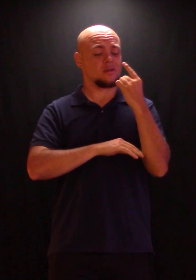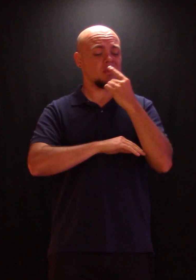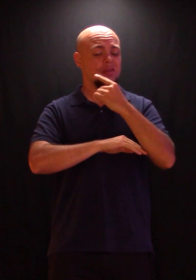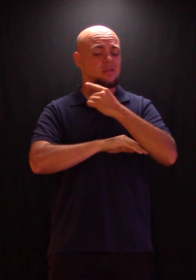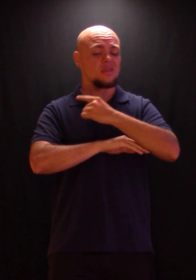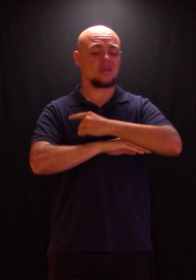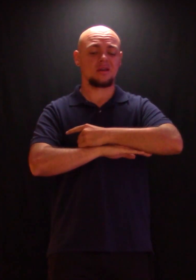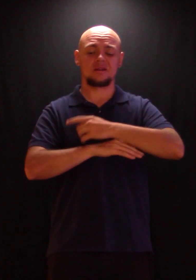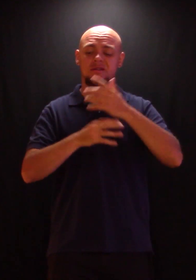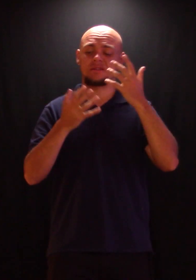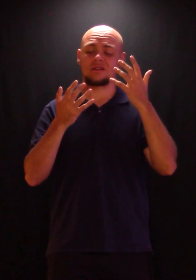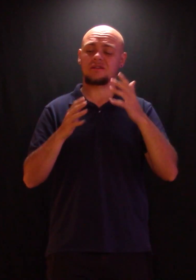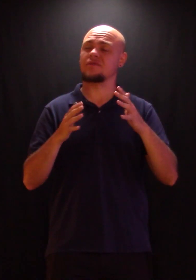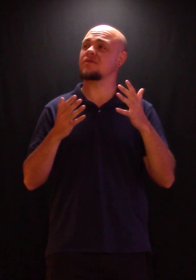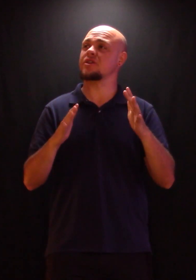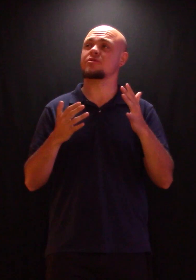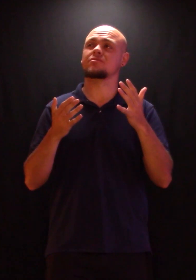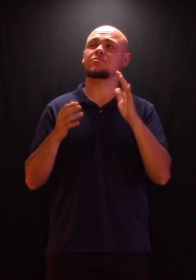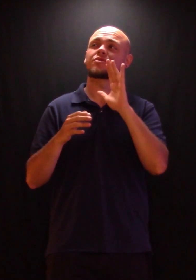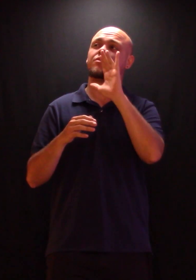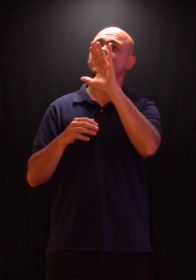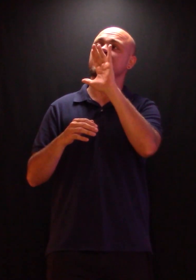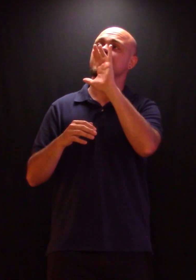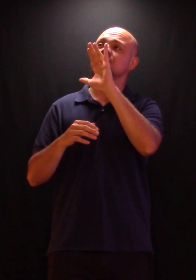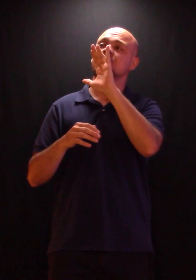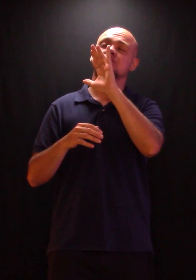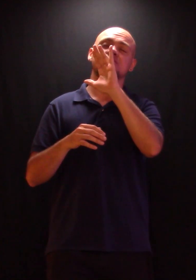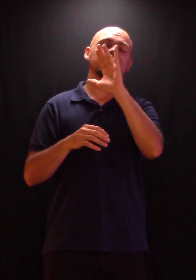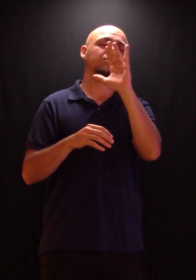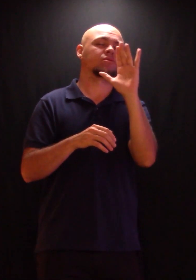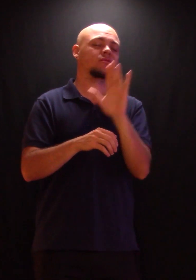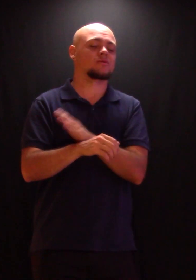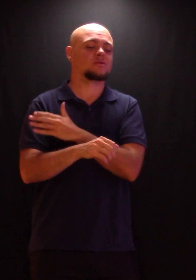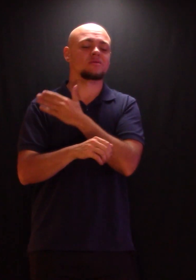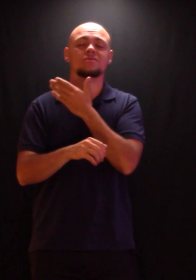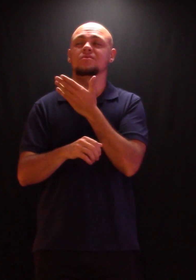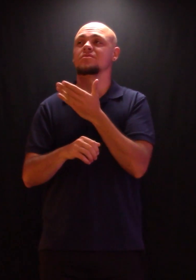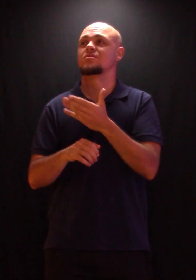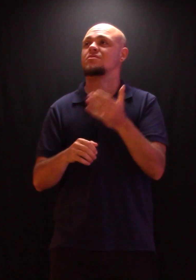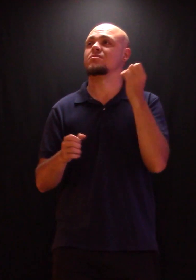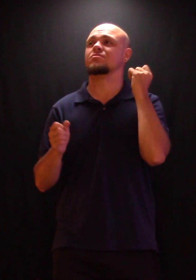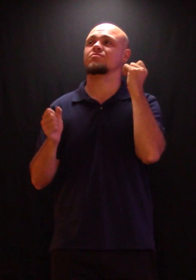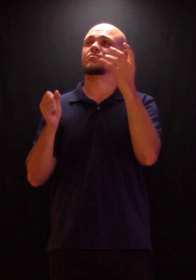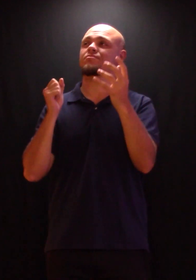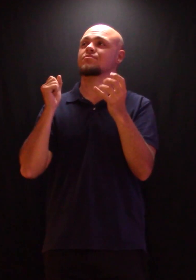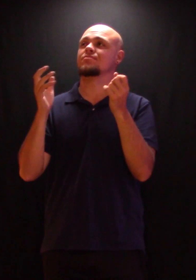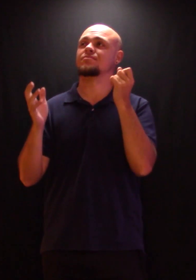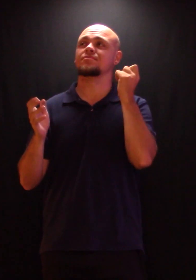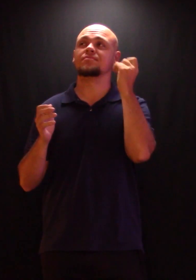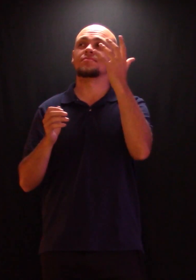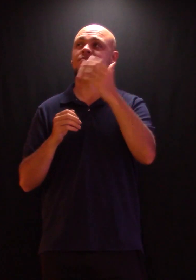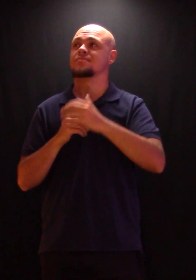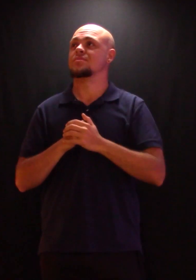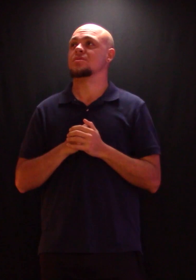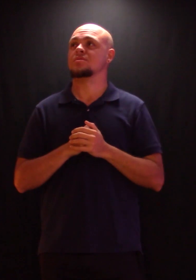Let me be singing when the evening goes